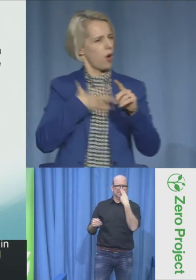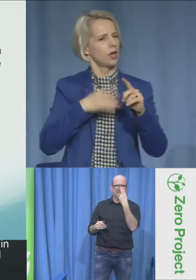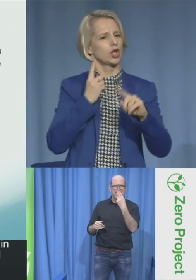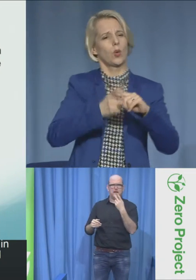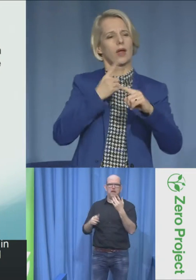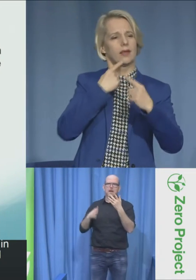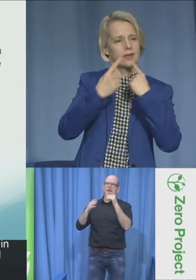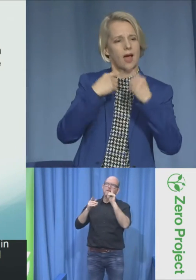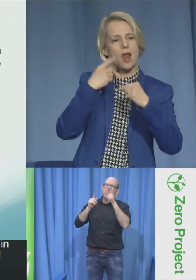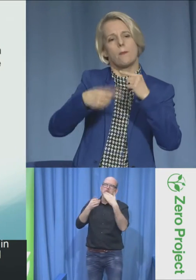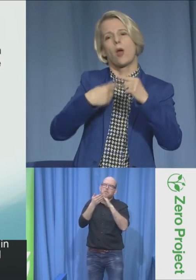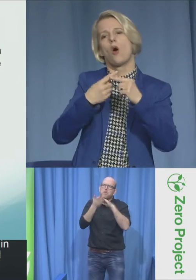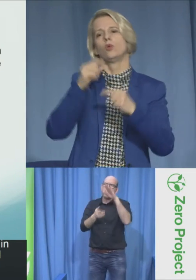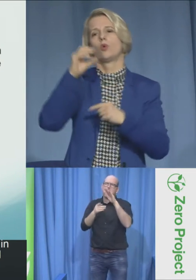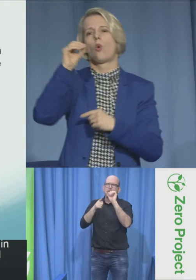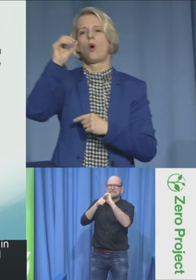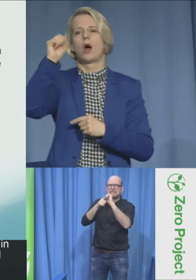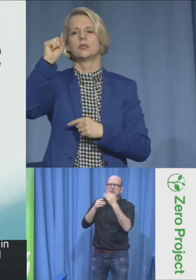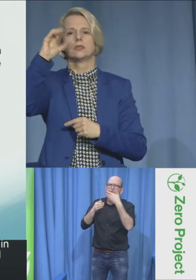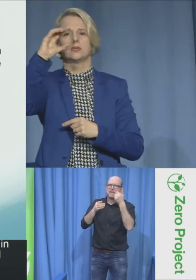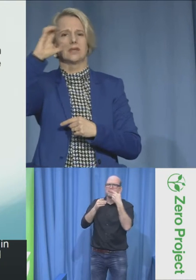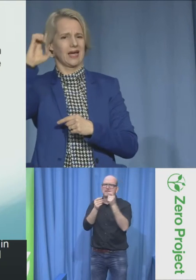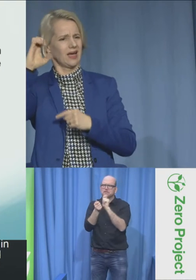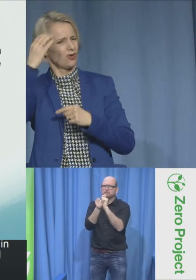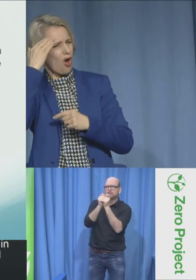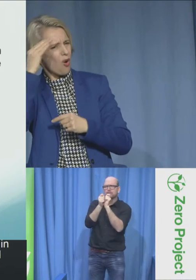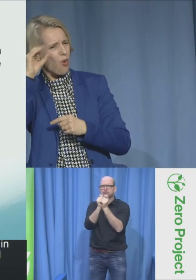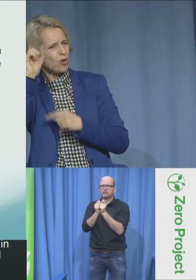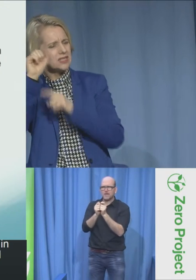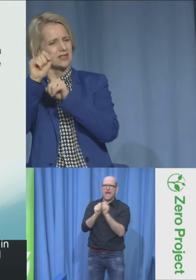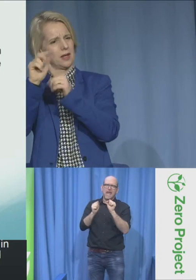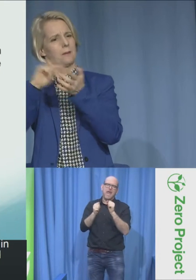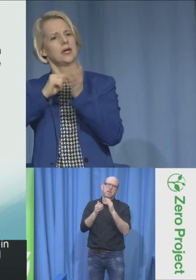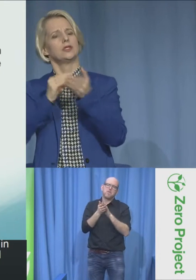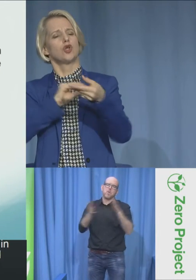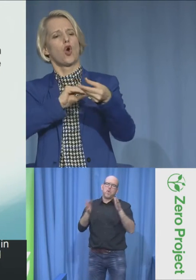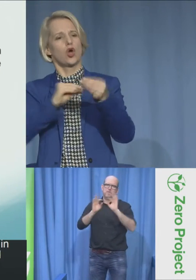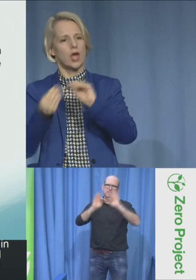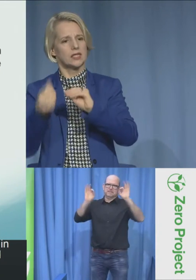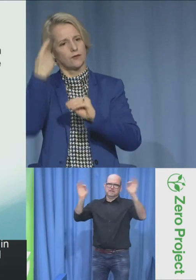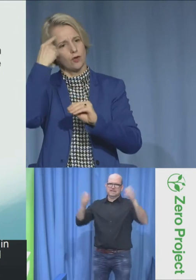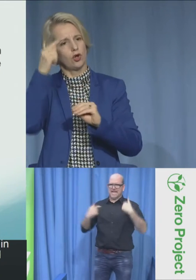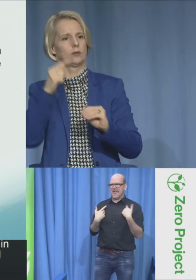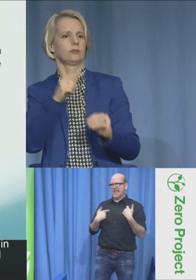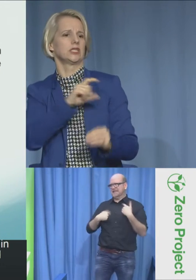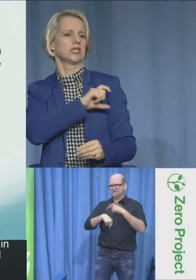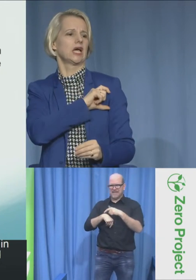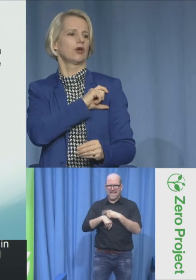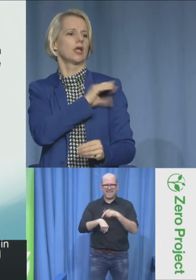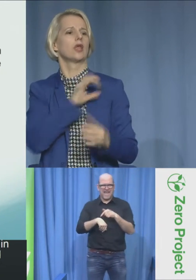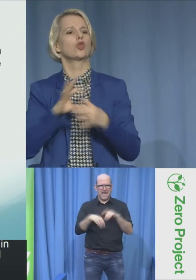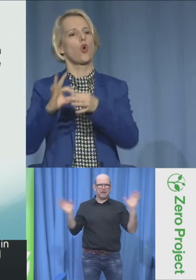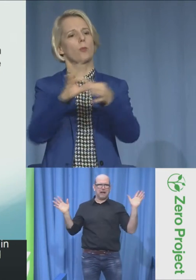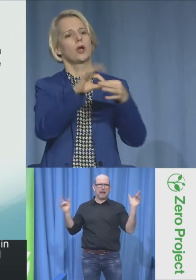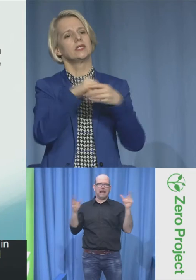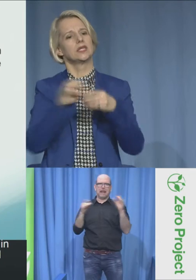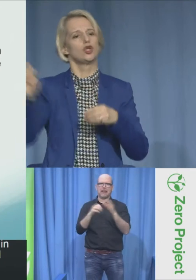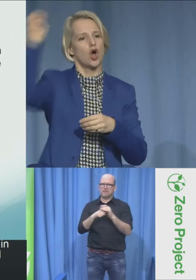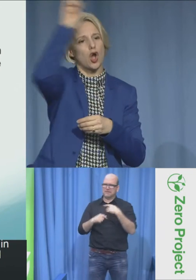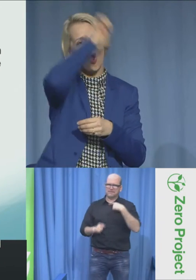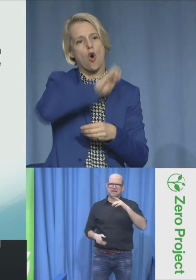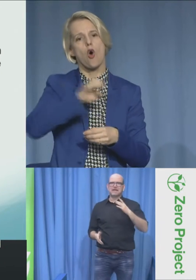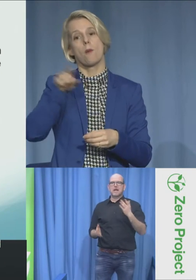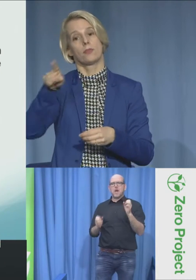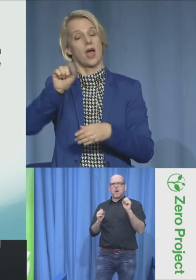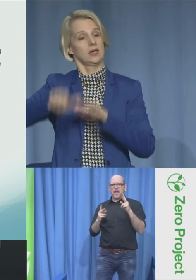some meetings. I know I have to close. I want to just last mention OSCE, which is the Organization for Security